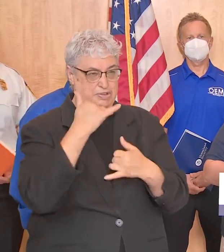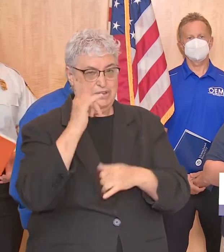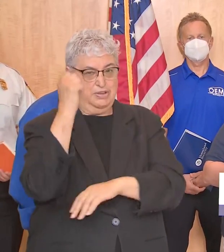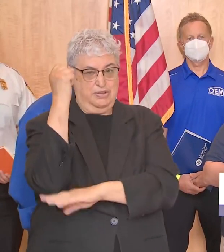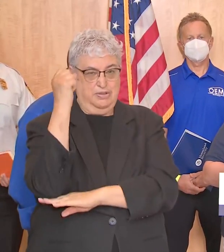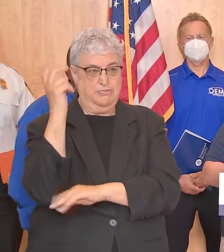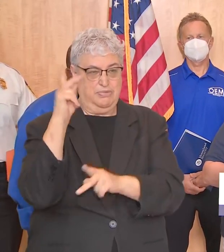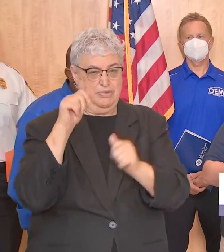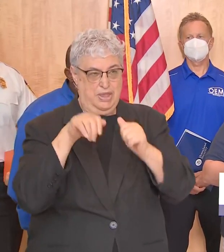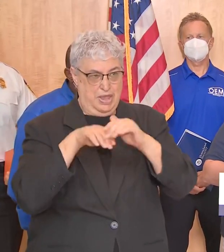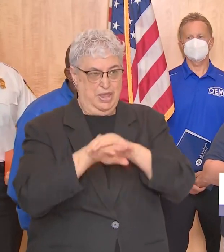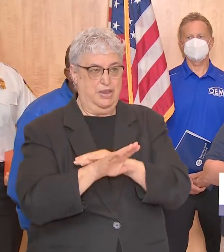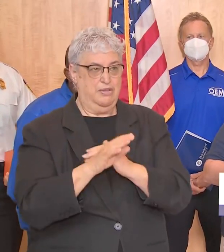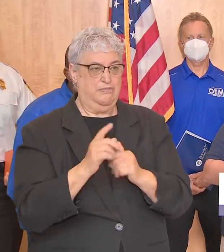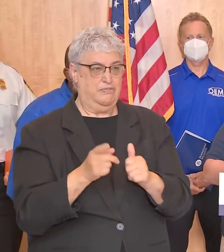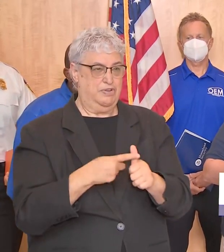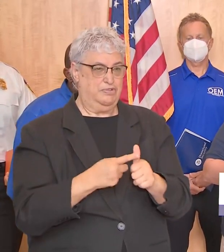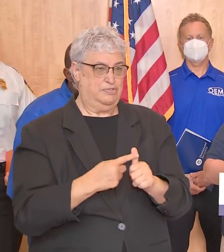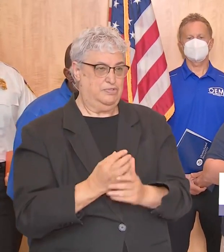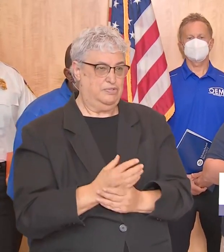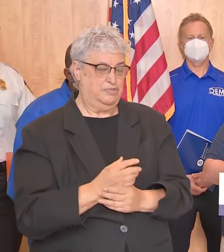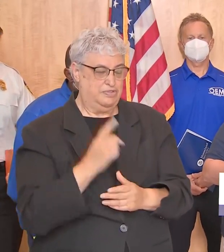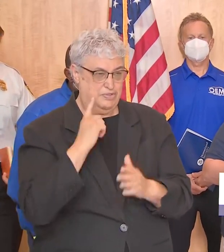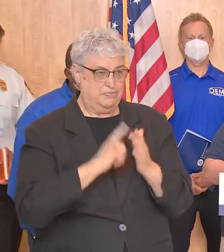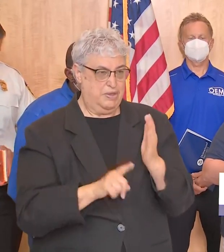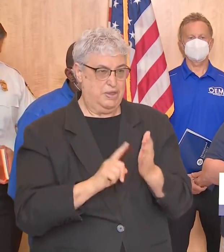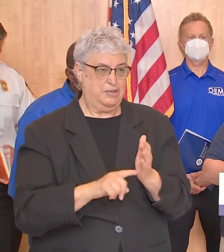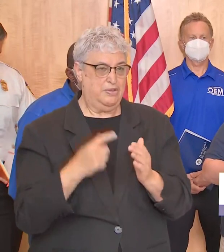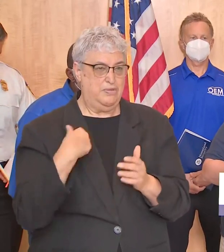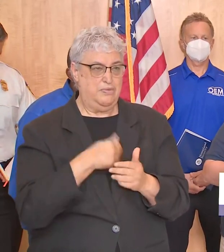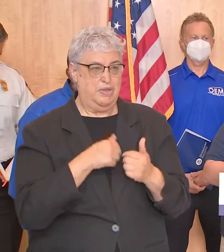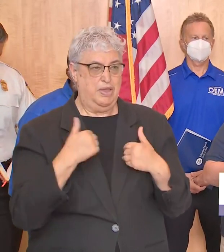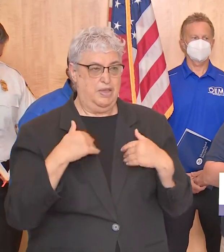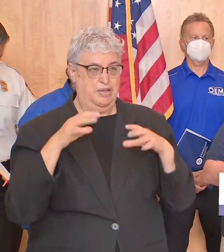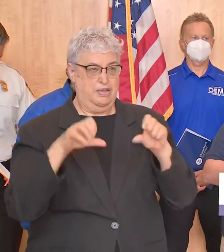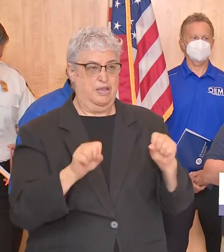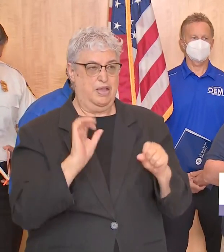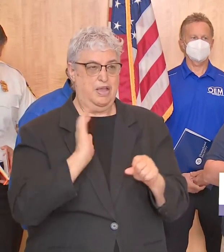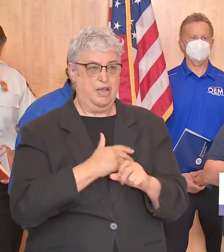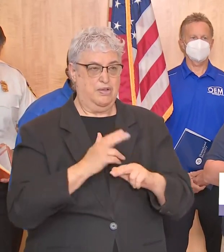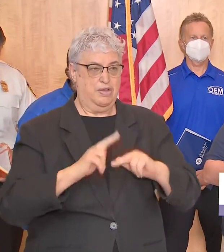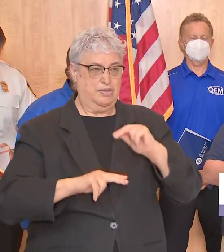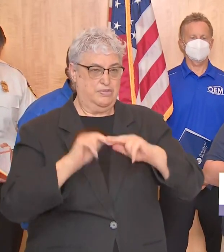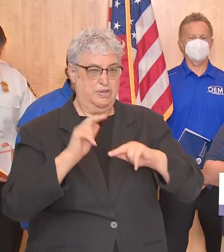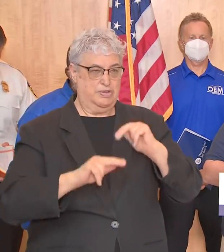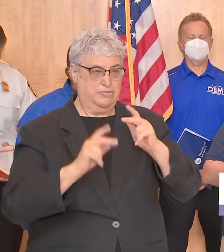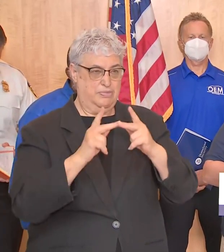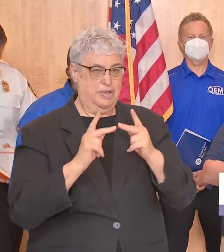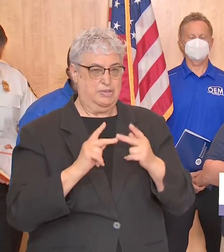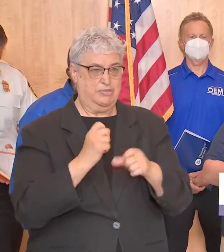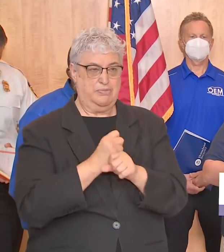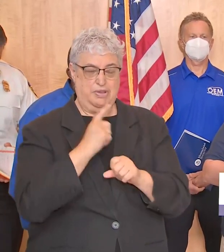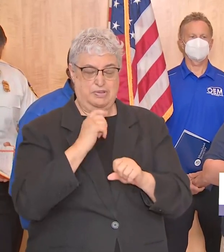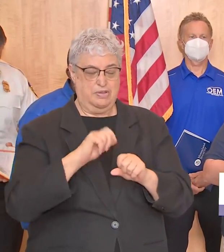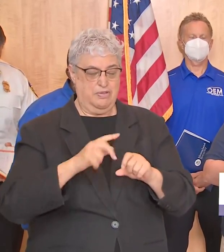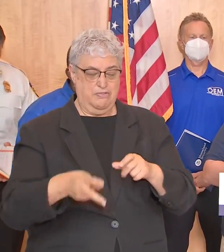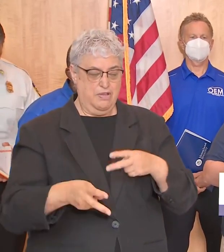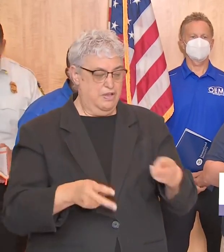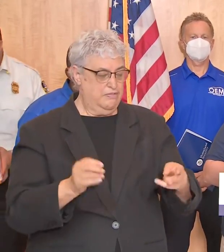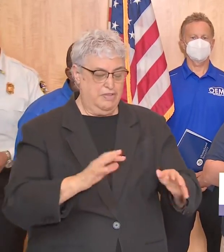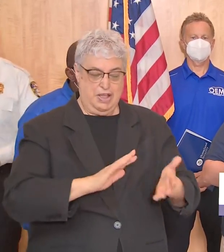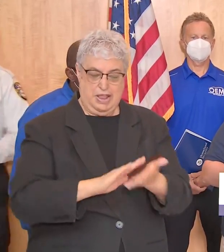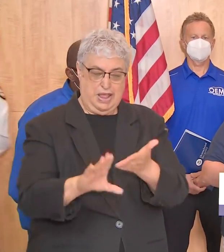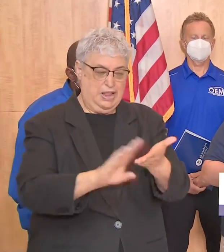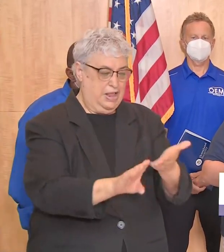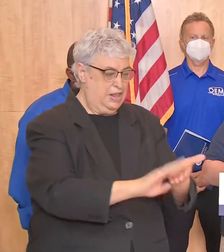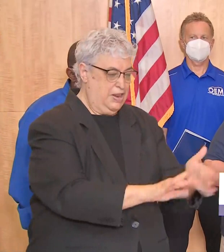before anybody re-enters the structure and lastly we have secured all of our construction sites to make sure there's no loose debris or anything